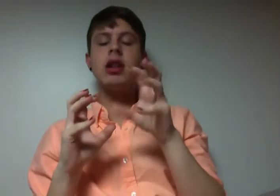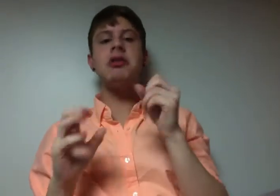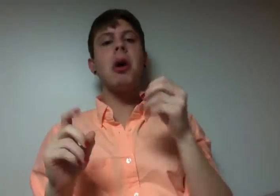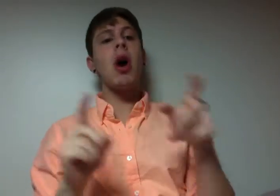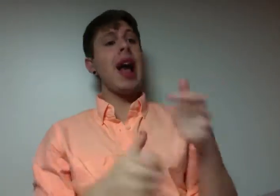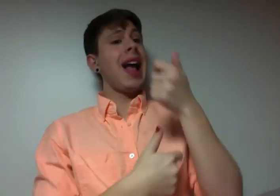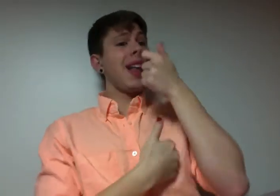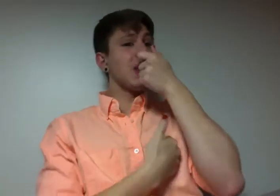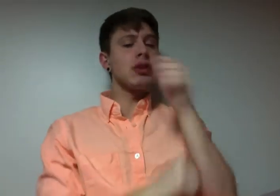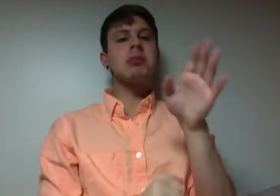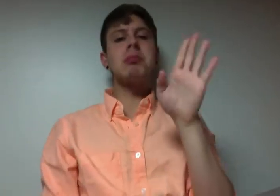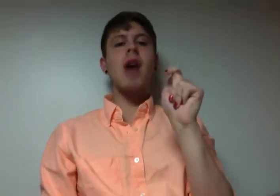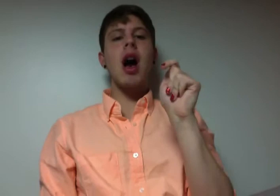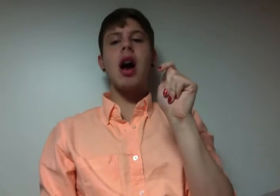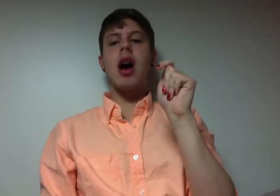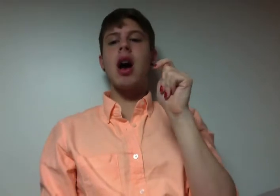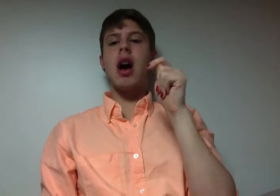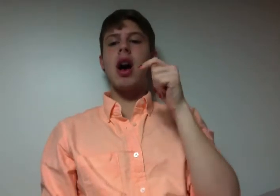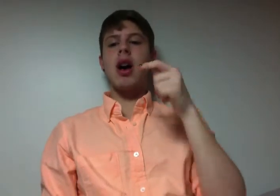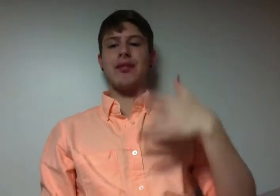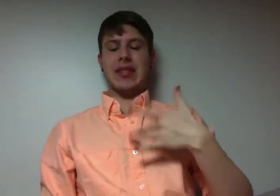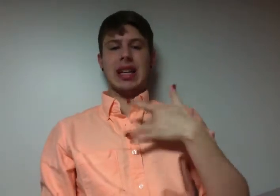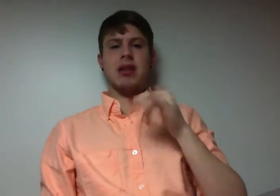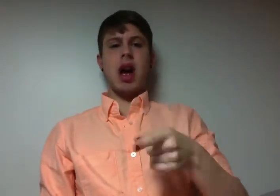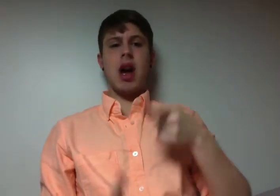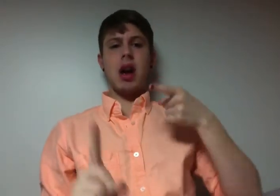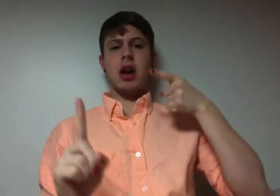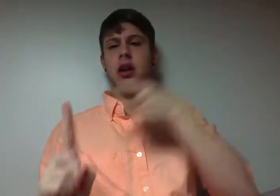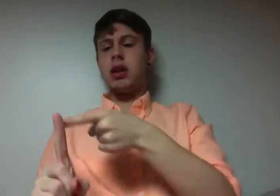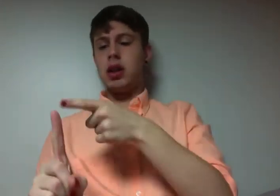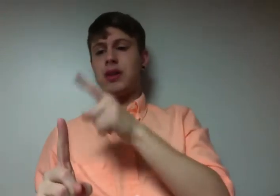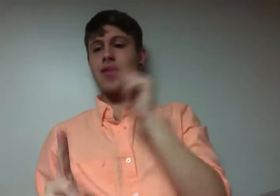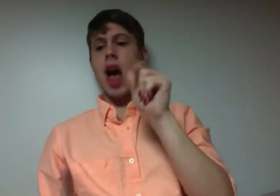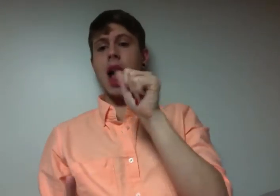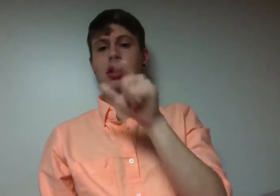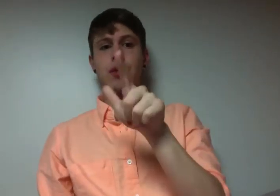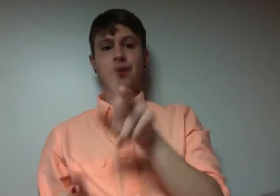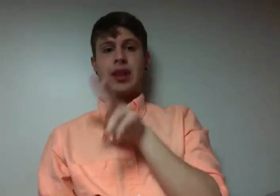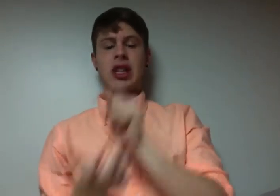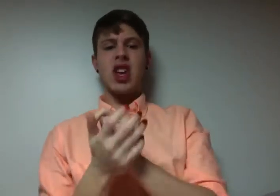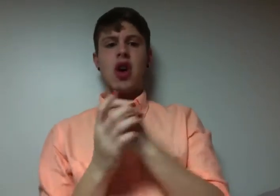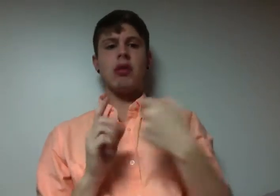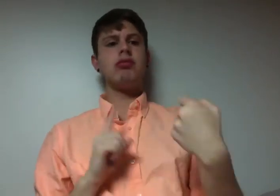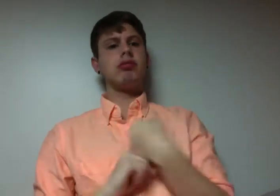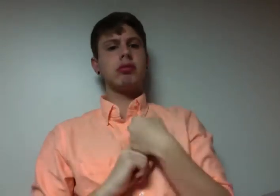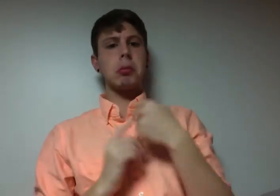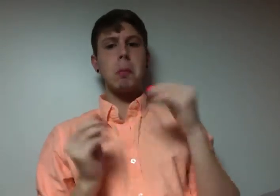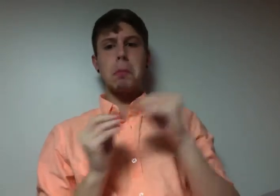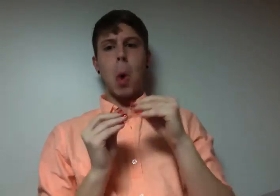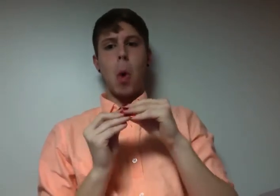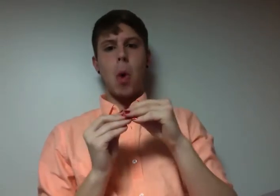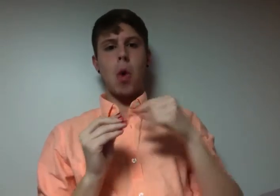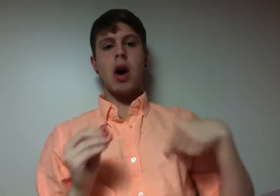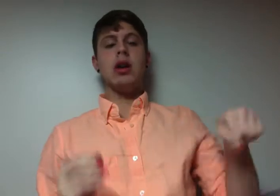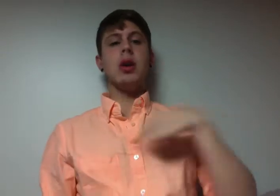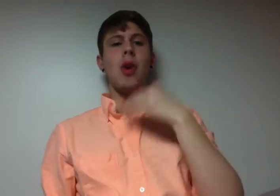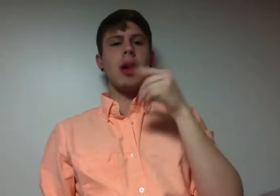this is fucking awesome. What's she know about rockin' the wolf on your nanny? What's she knowin' about wearin' a fur box? Yeah, I'm